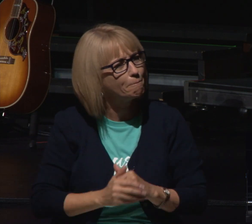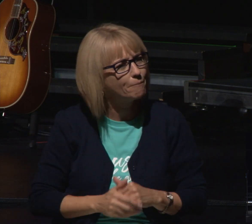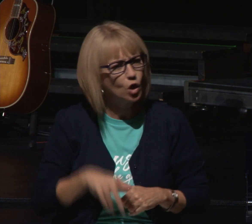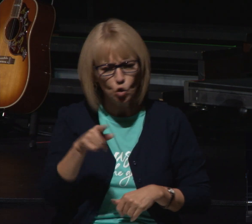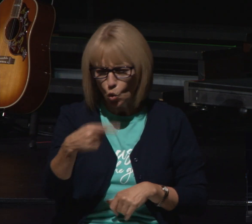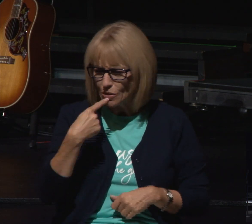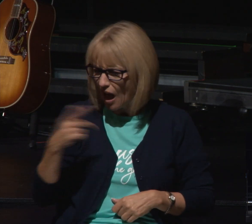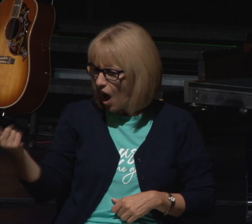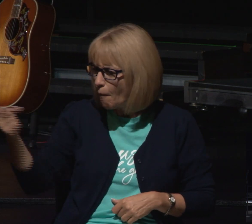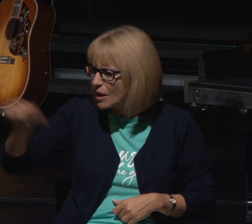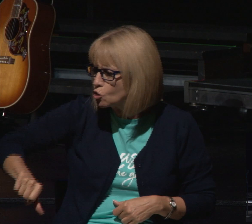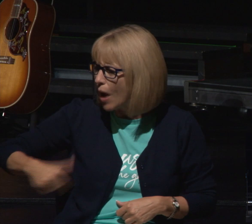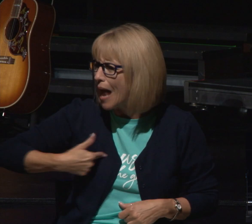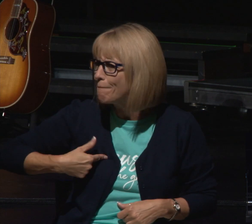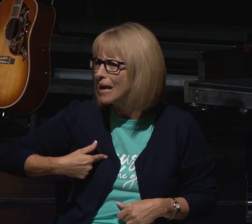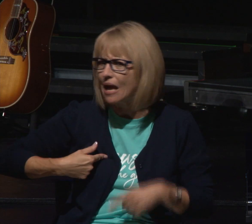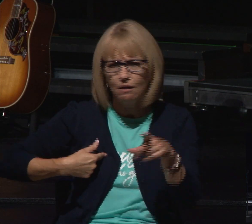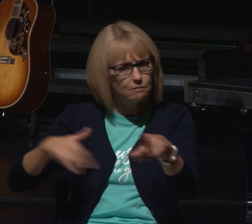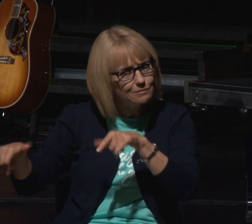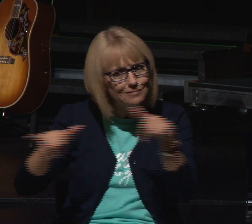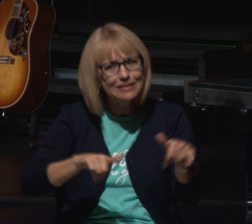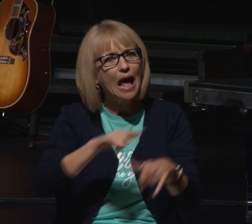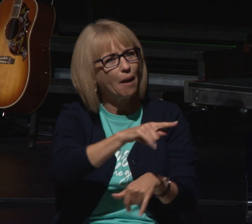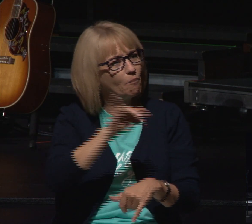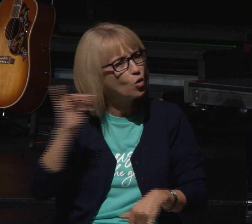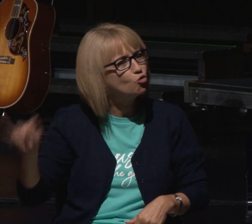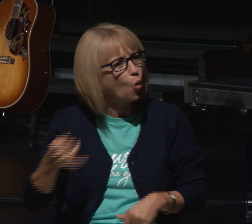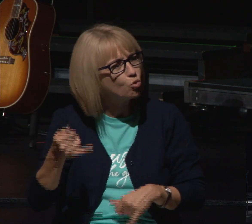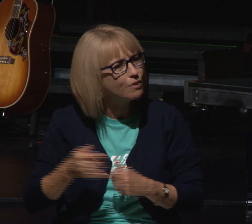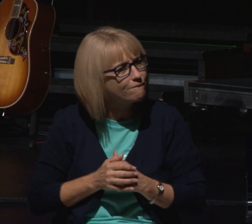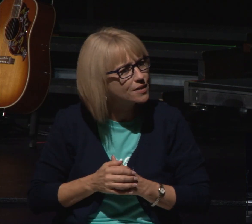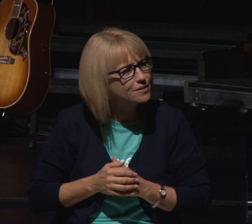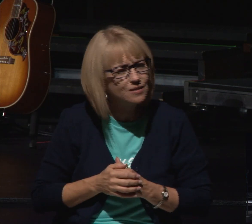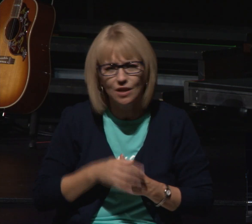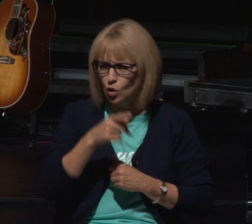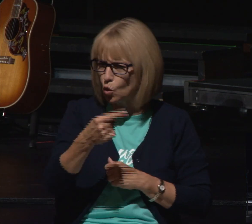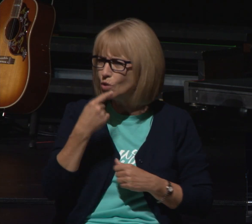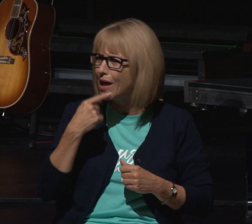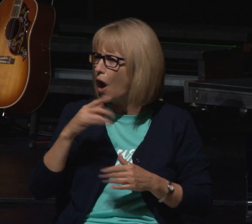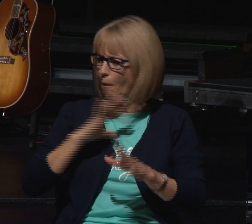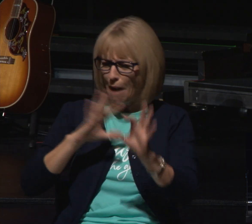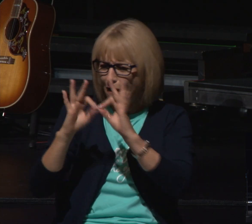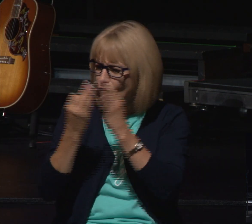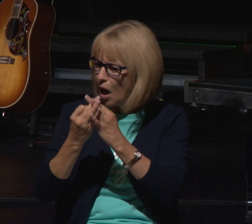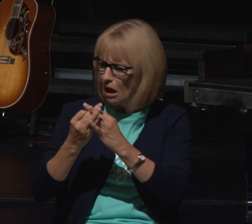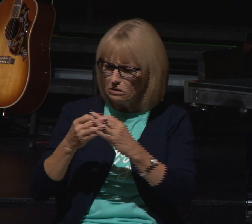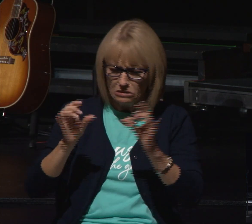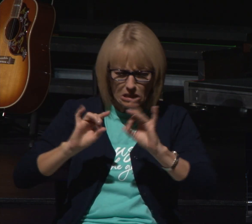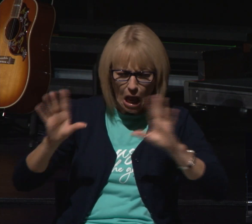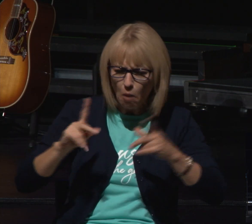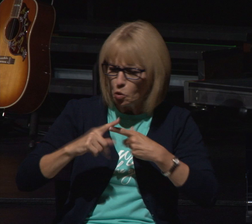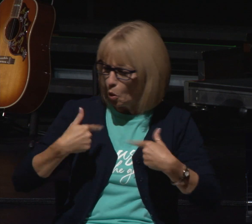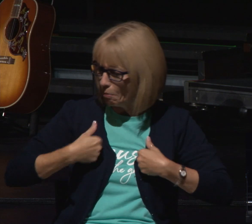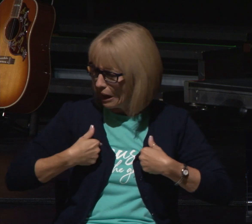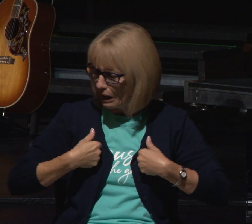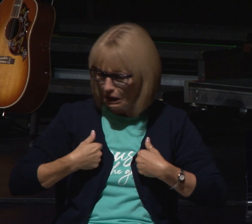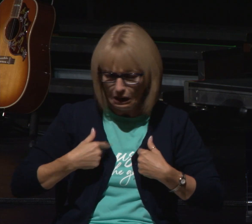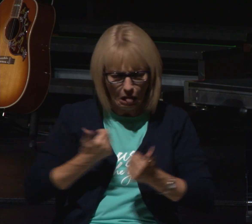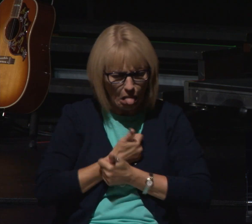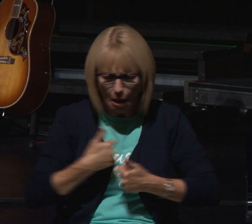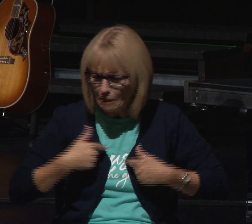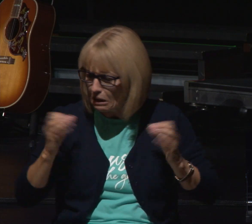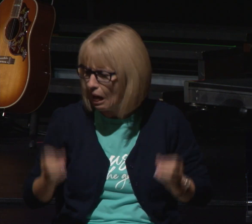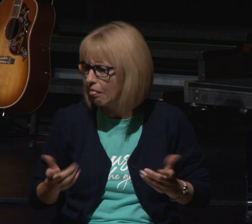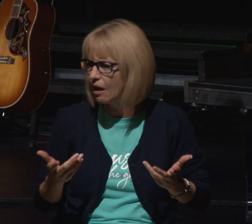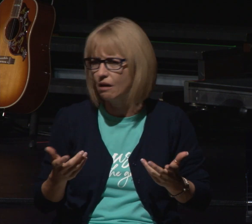maybe if you were abused in the past or your friends had lied about you then this story is for you if your family doesn't